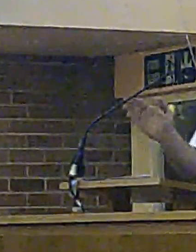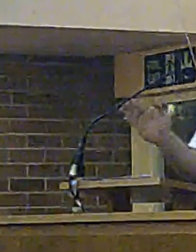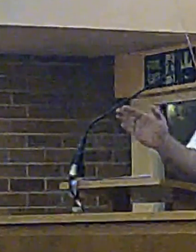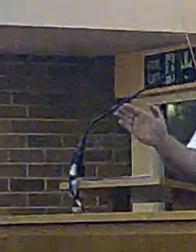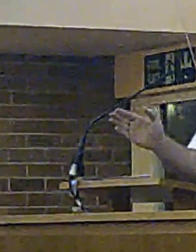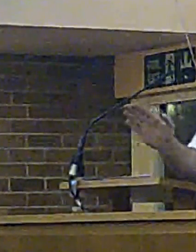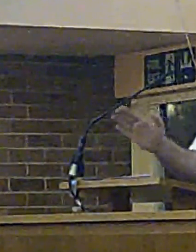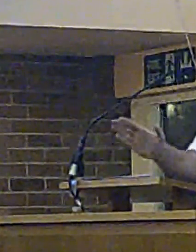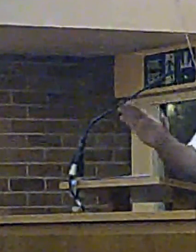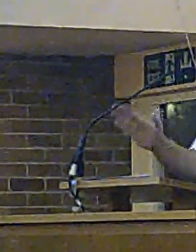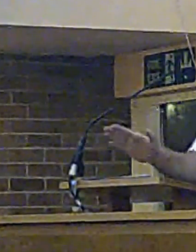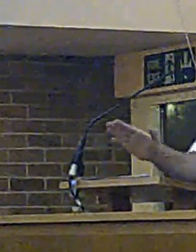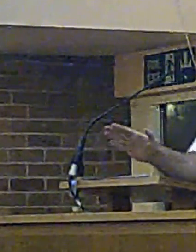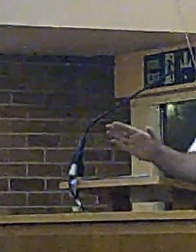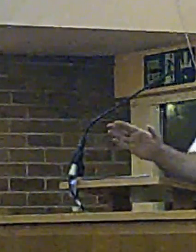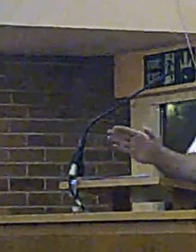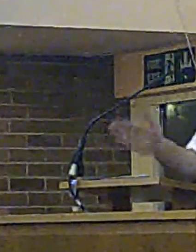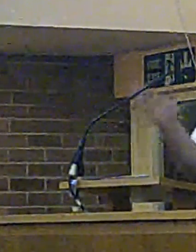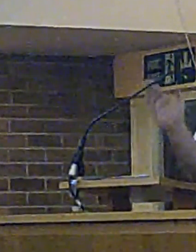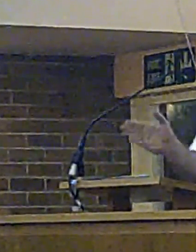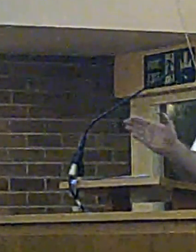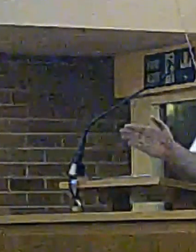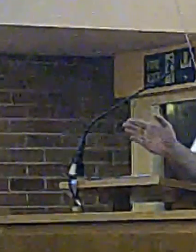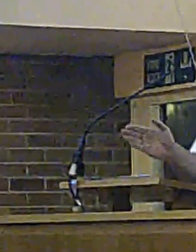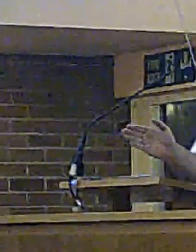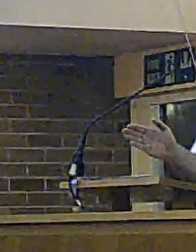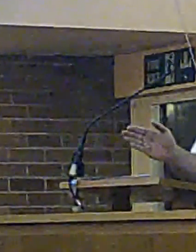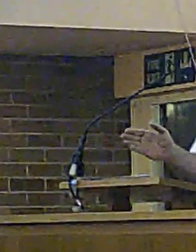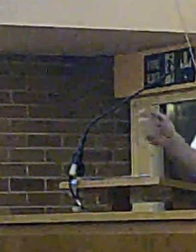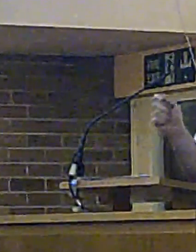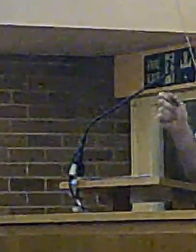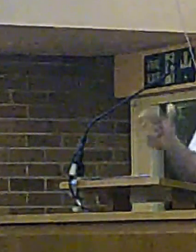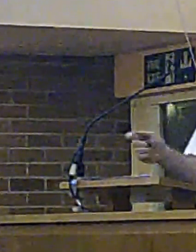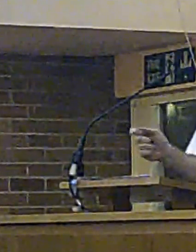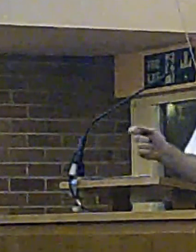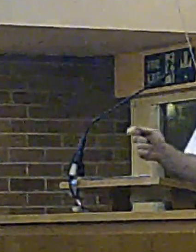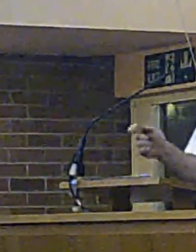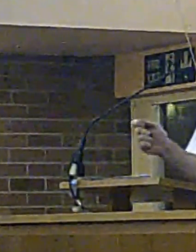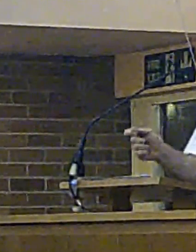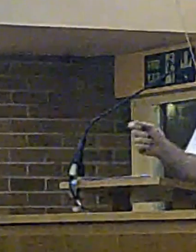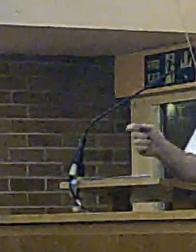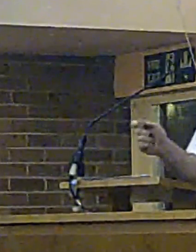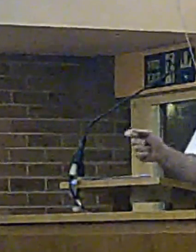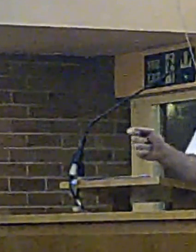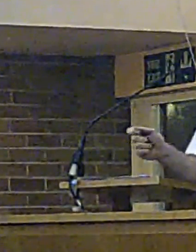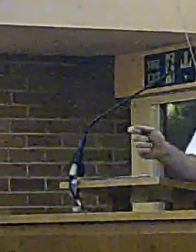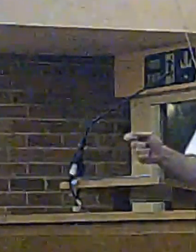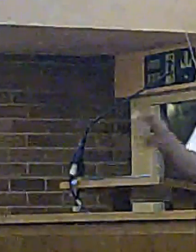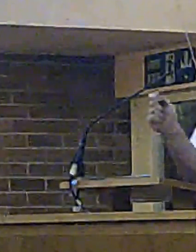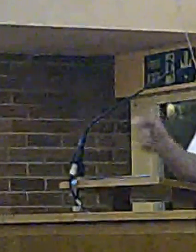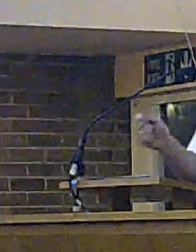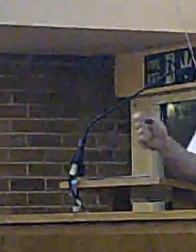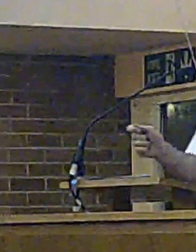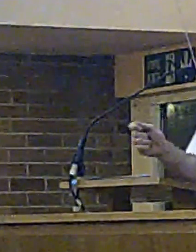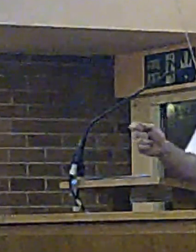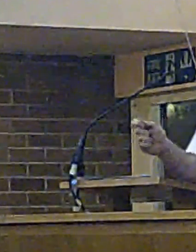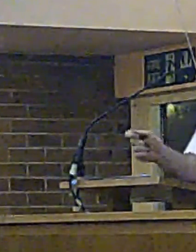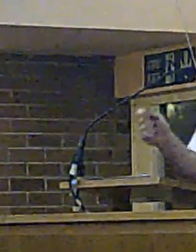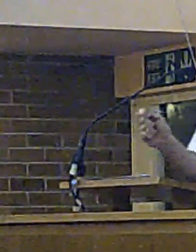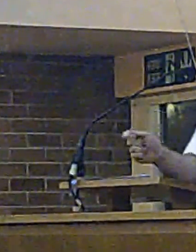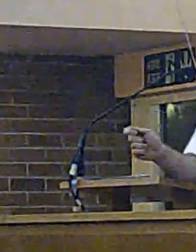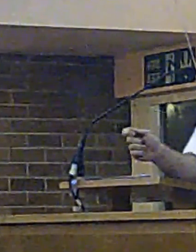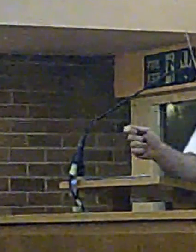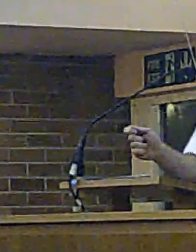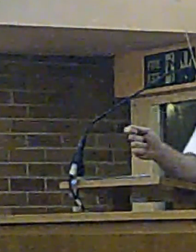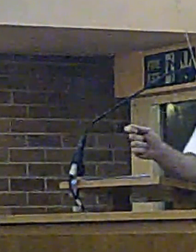And please don't take umbrage at this comment. The Fire and Rescue Authority does not have a statutory duty to keep people in